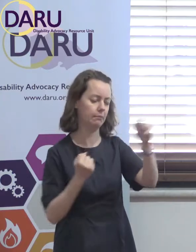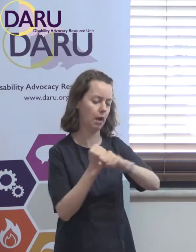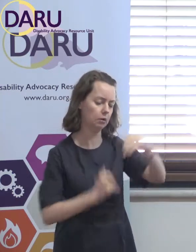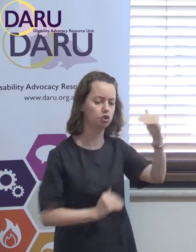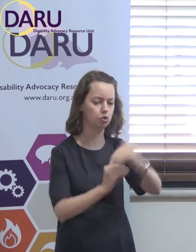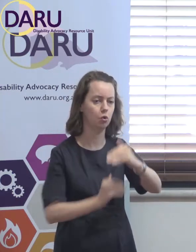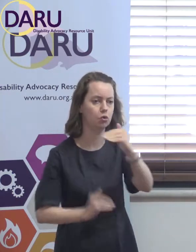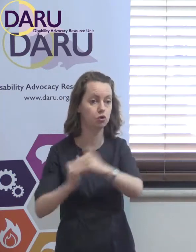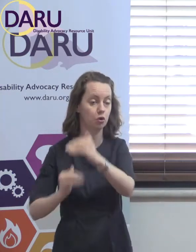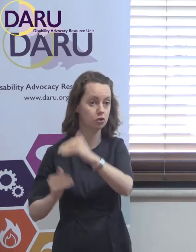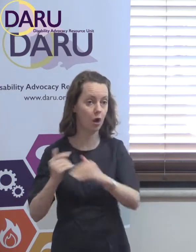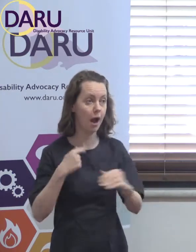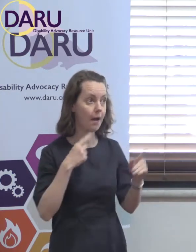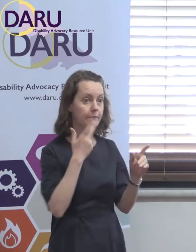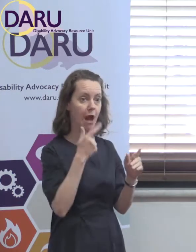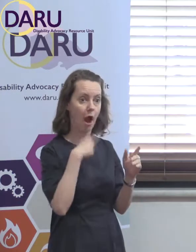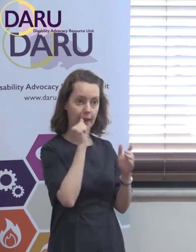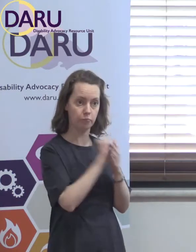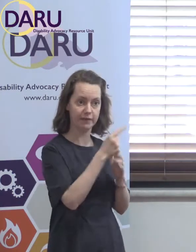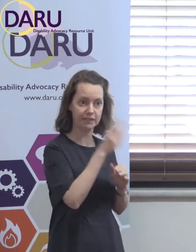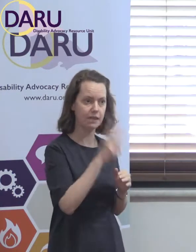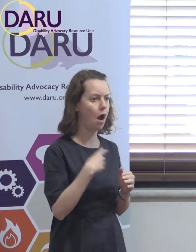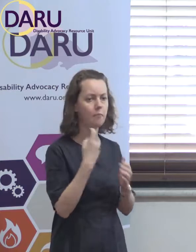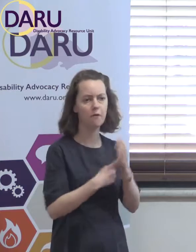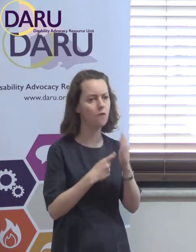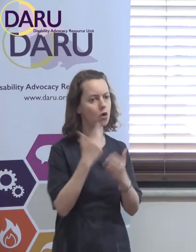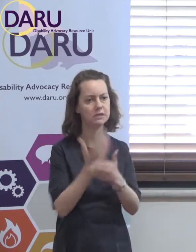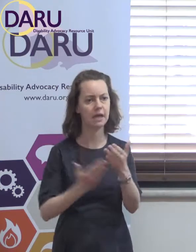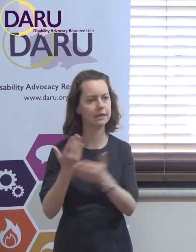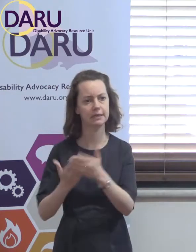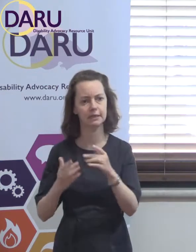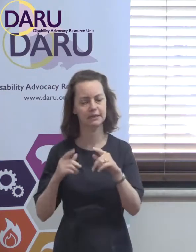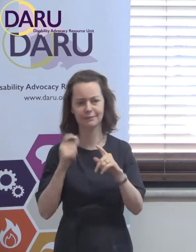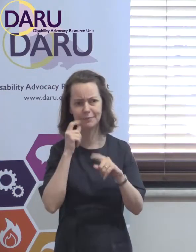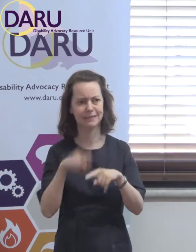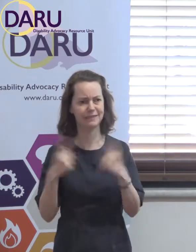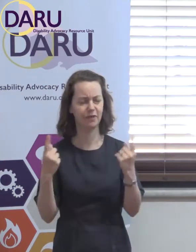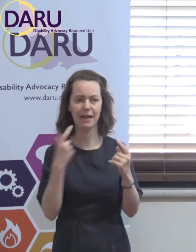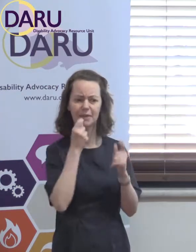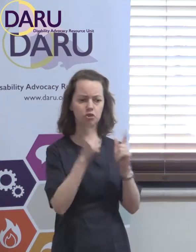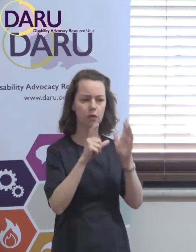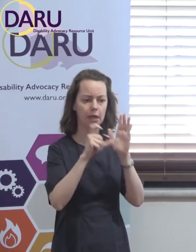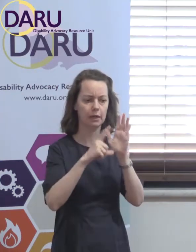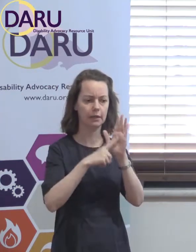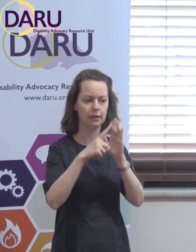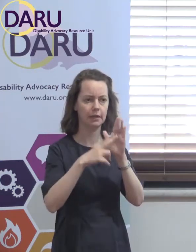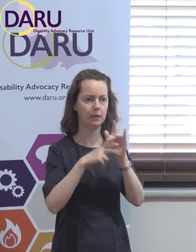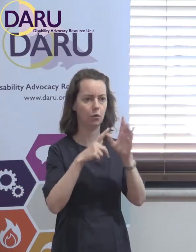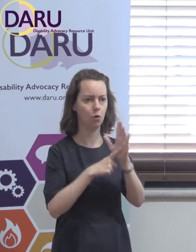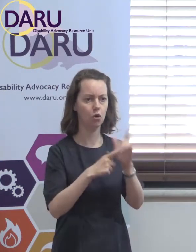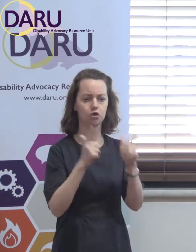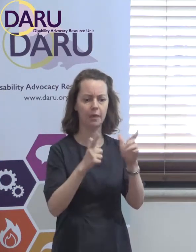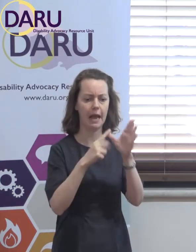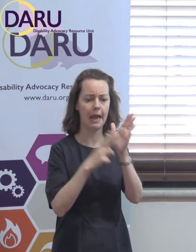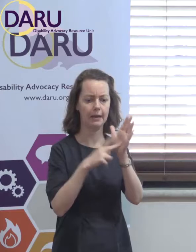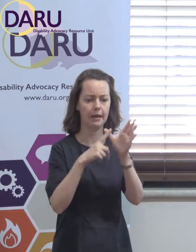If I was to do this again, I would prefer to do them in another way. They are a bit clinical and analytical, and